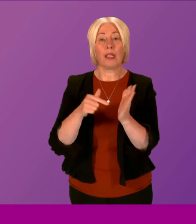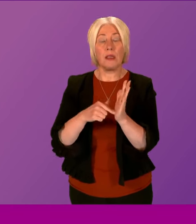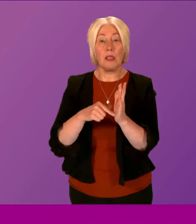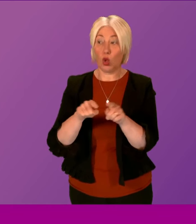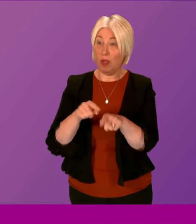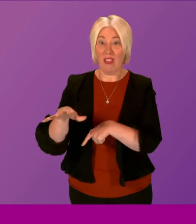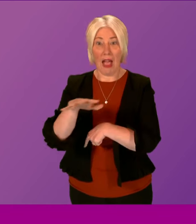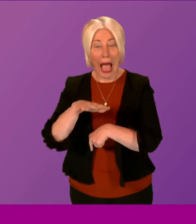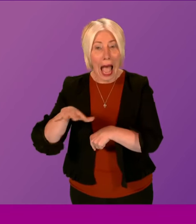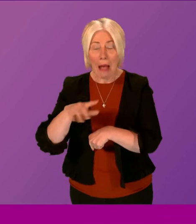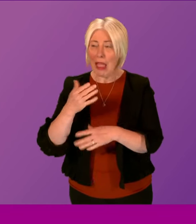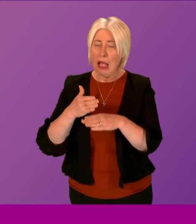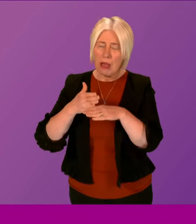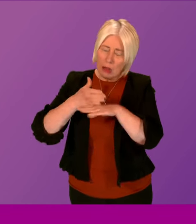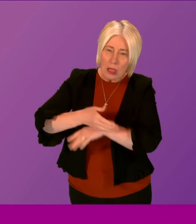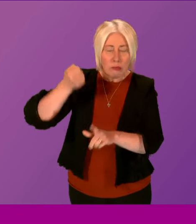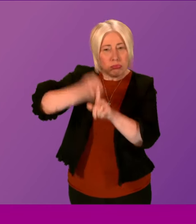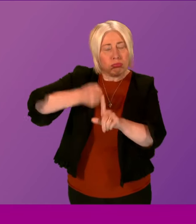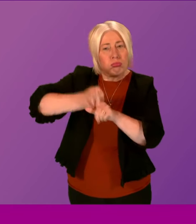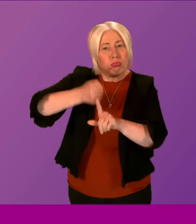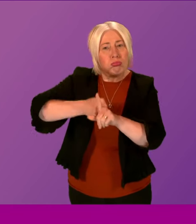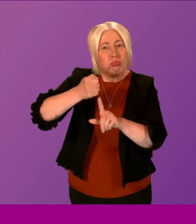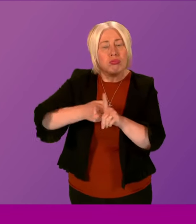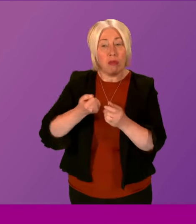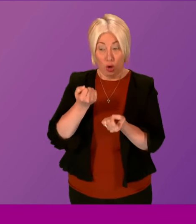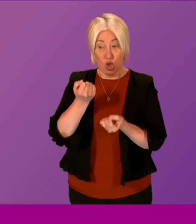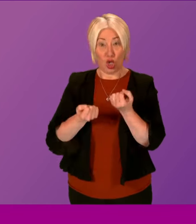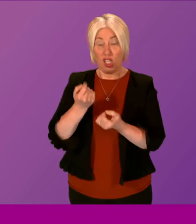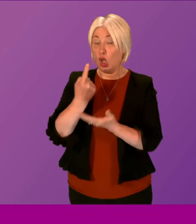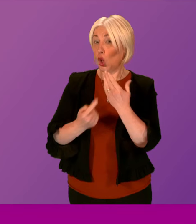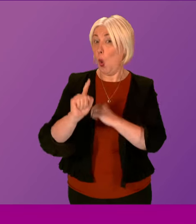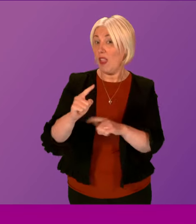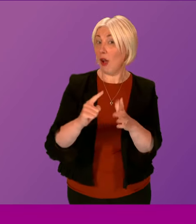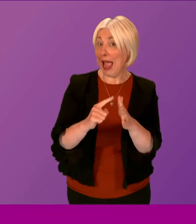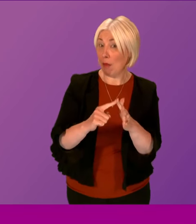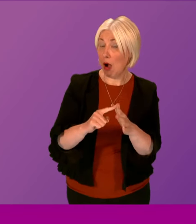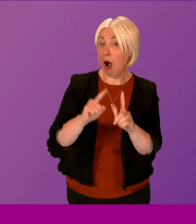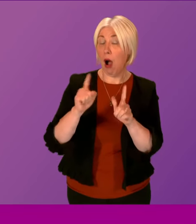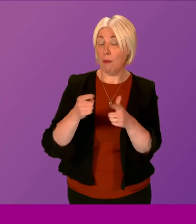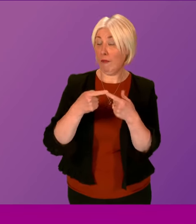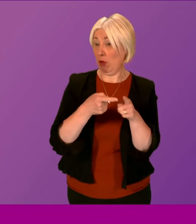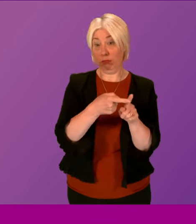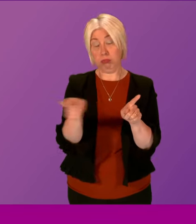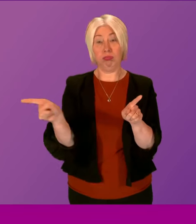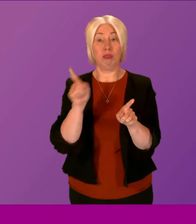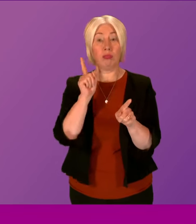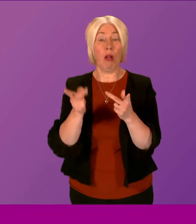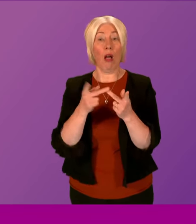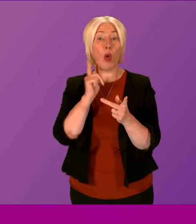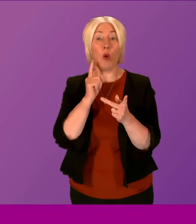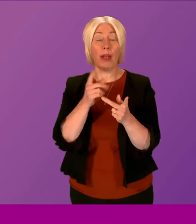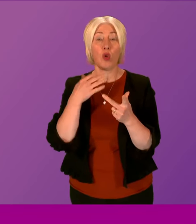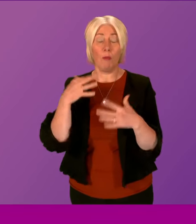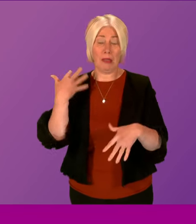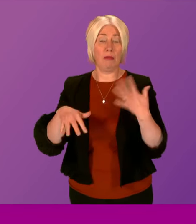who tirelessly fought for justice, not just for Emma, but of course for the many other women who have suffered at the hands